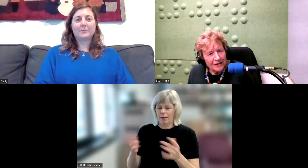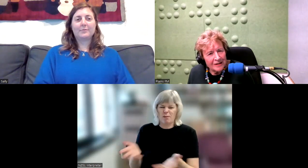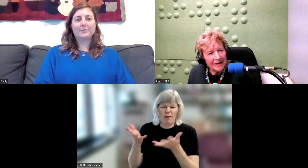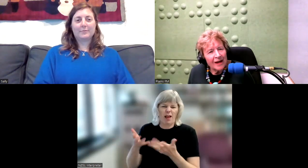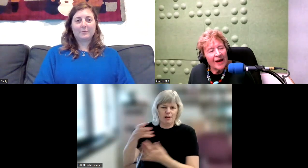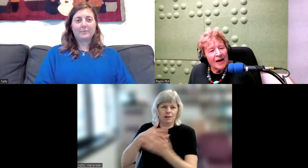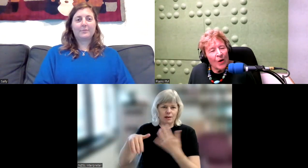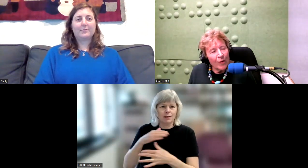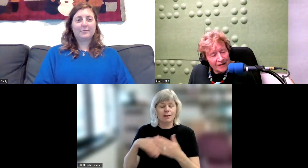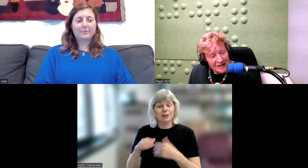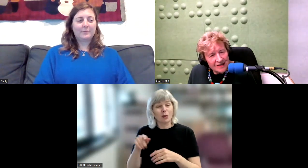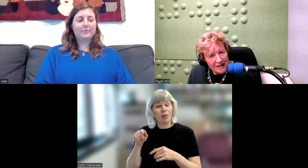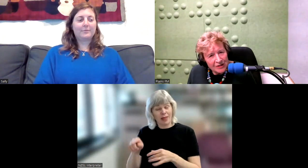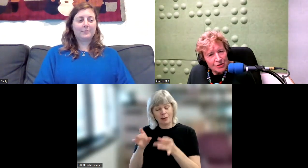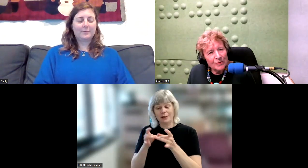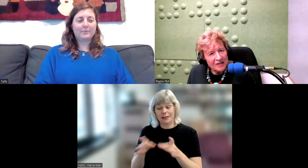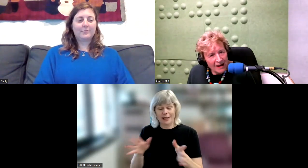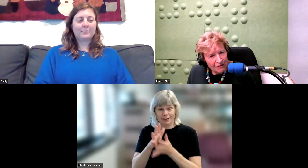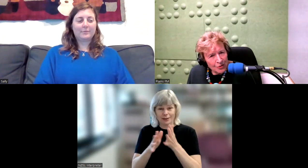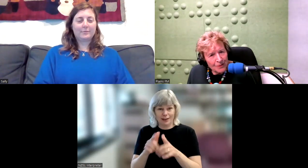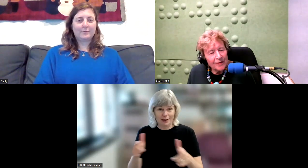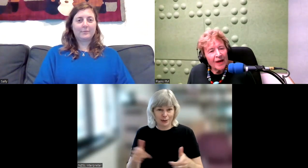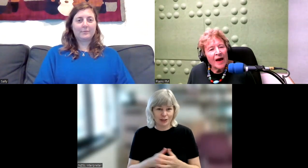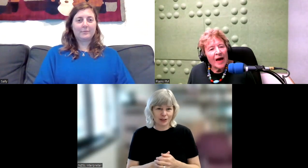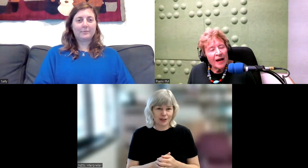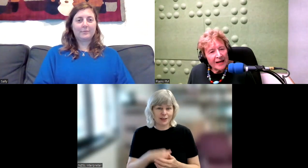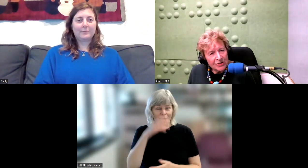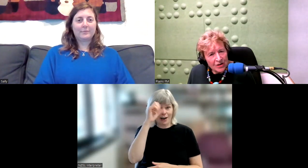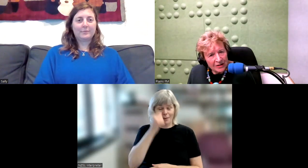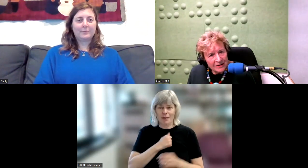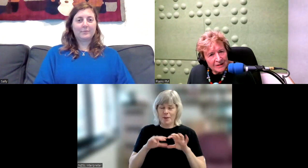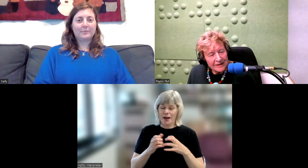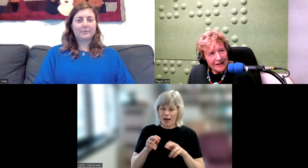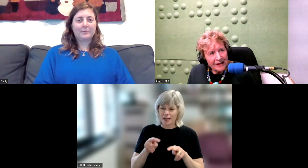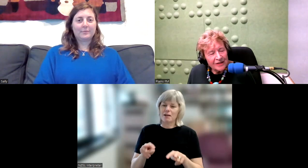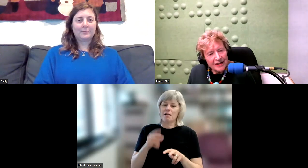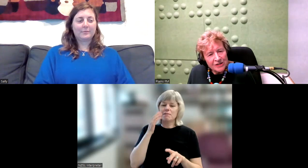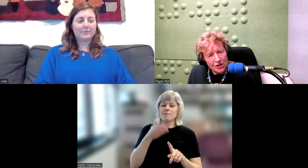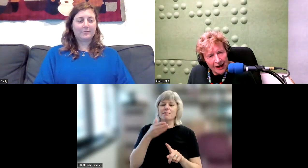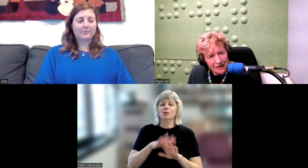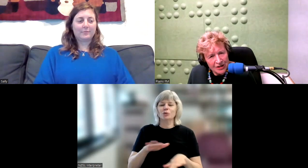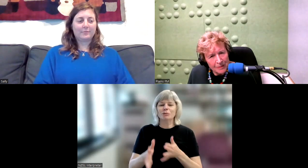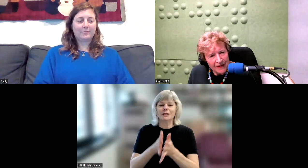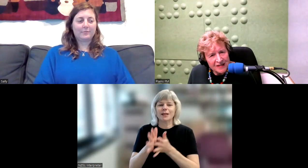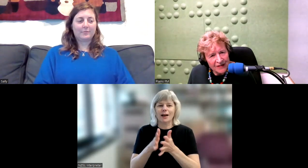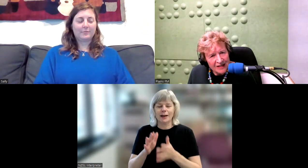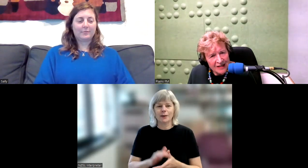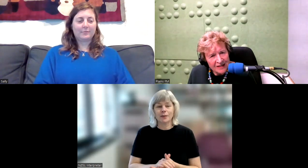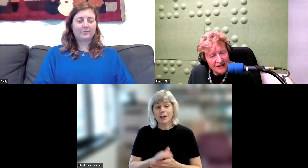it. When I was in this classroom, it was delightful. Later on, things changed. In about the 70s,